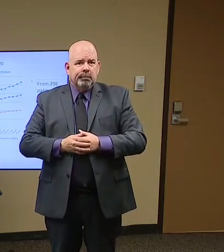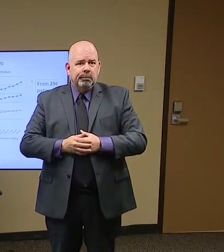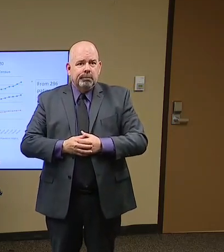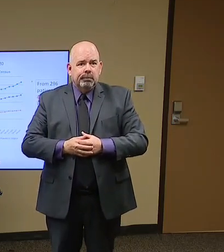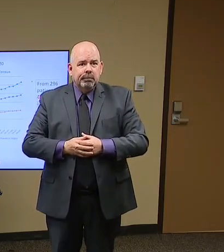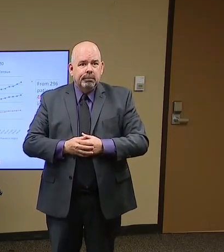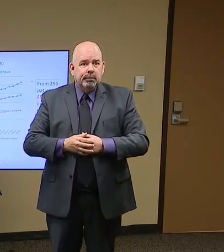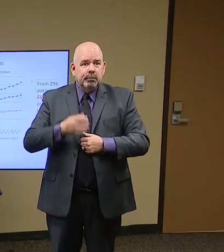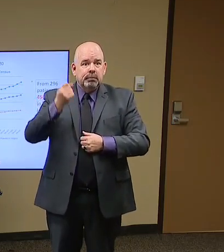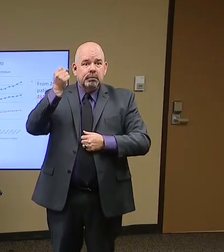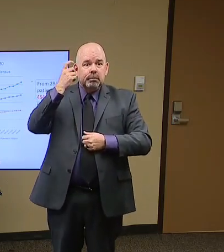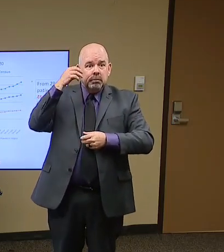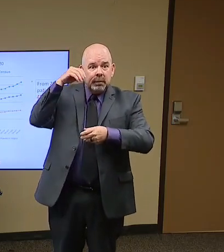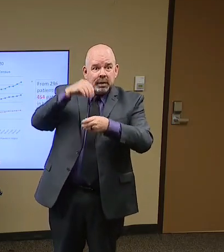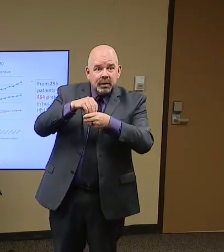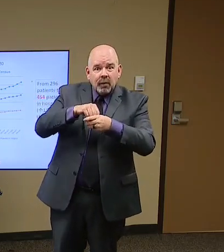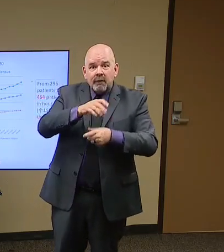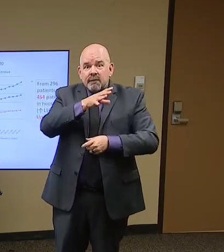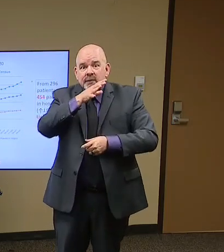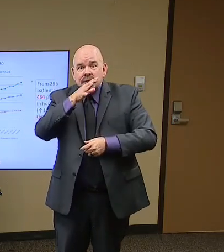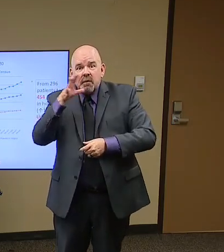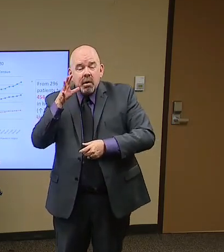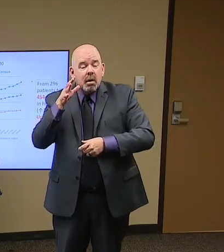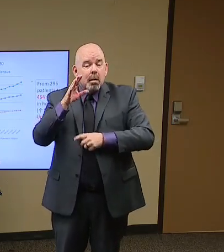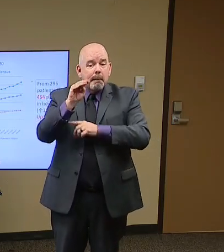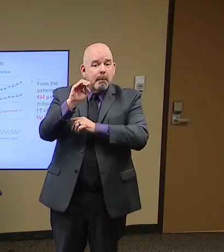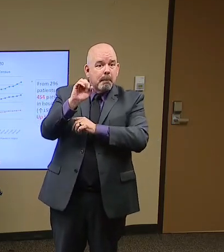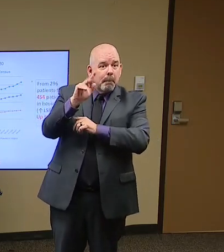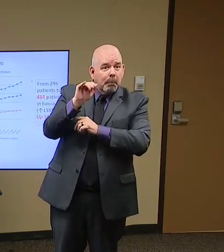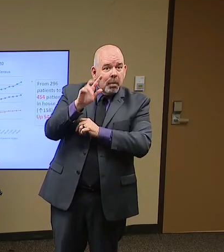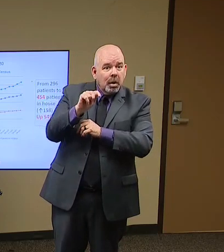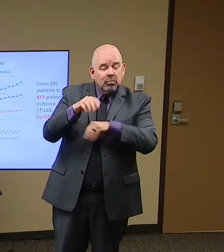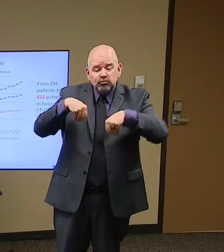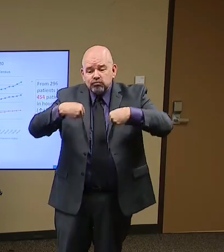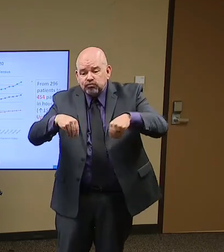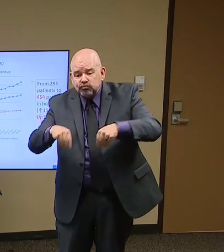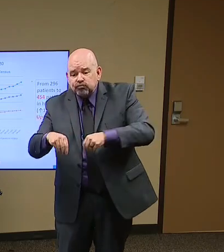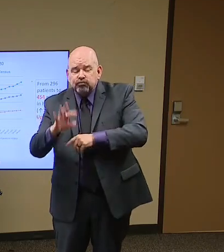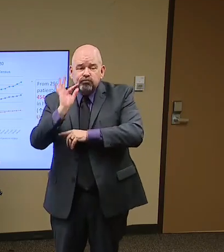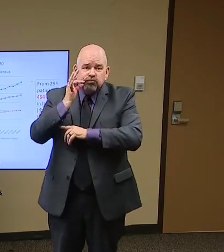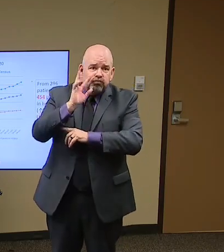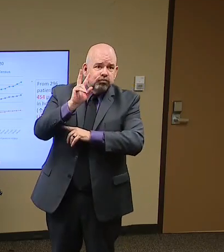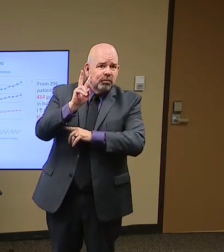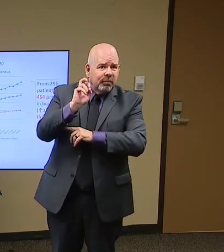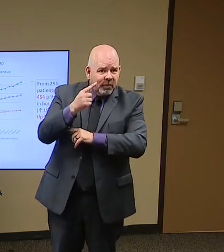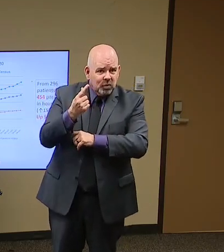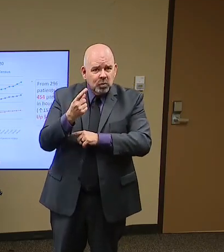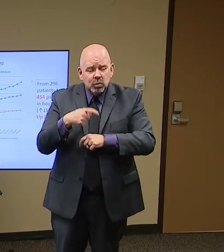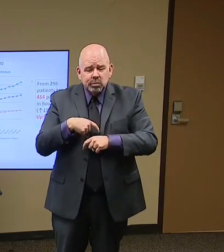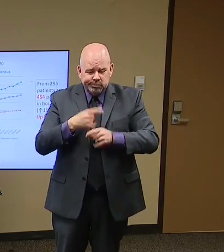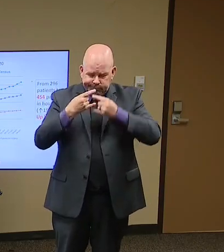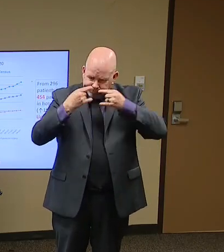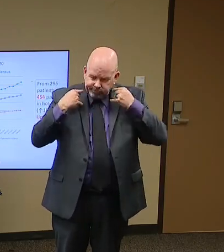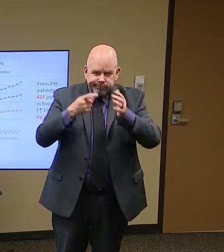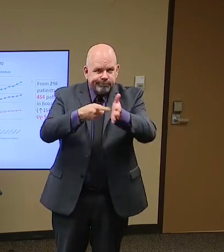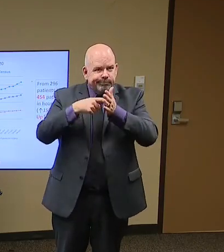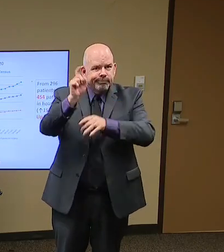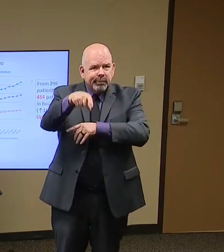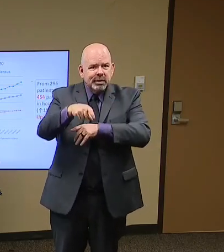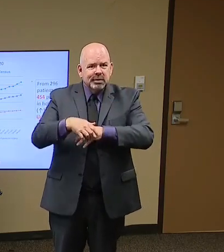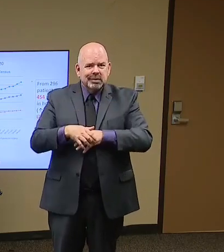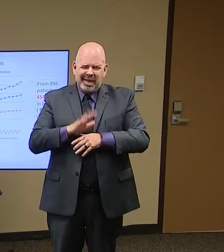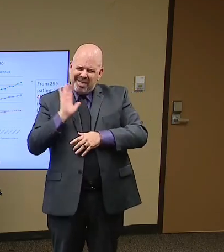farmer's market, where people are going to be within six feet of one another. All right? And